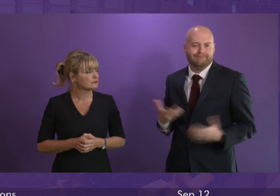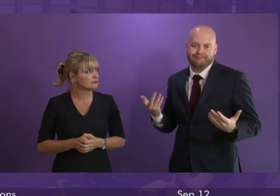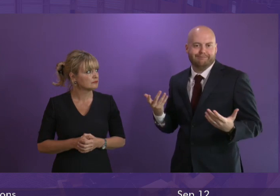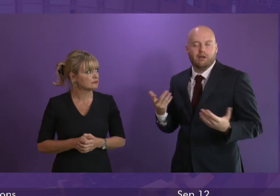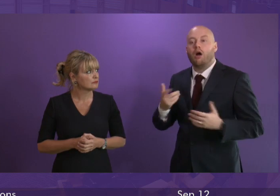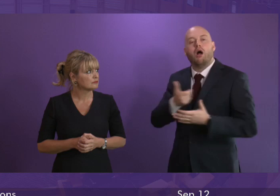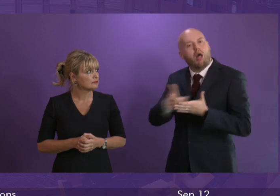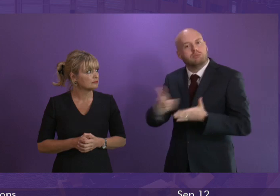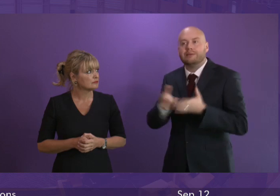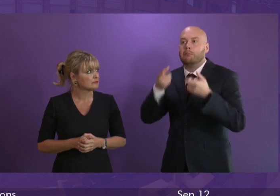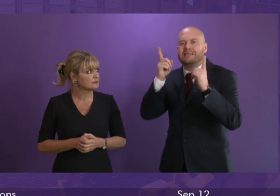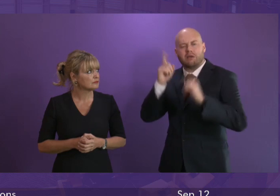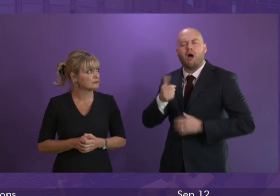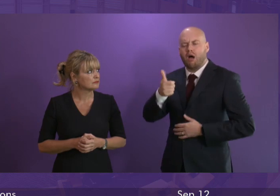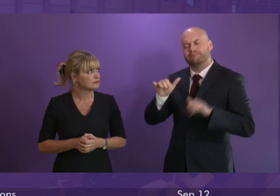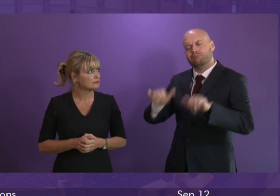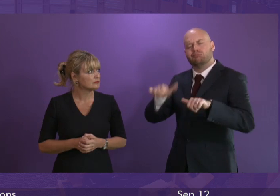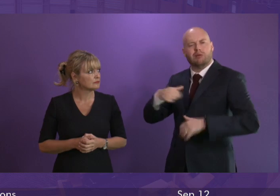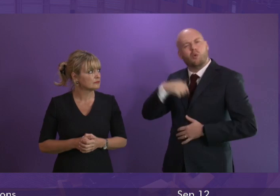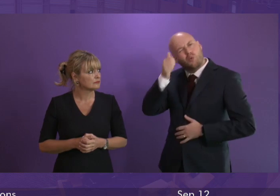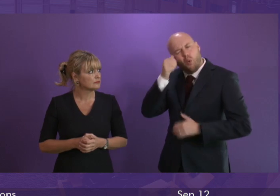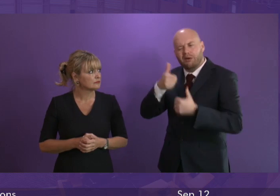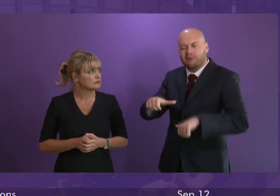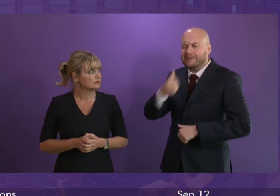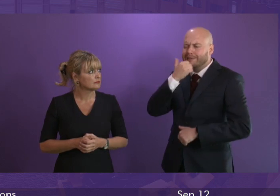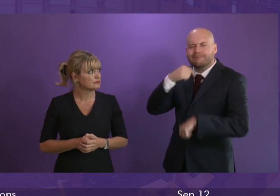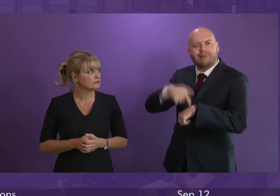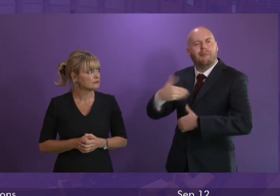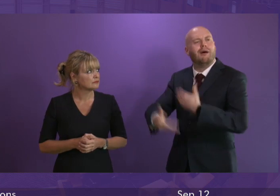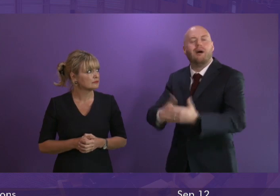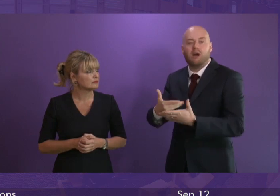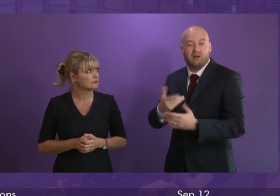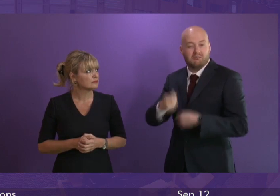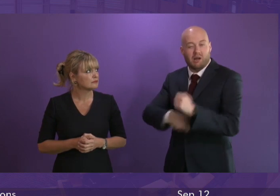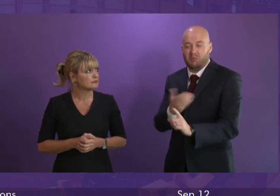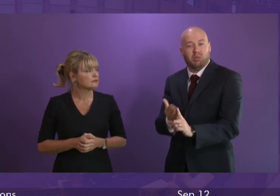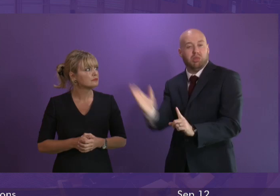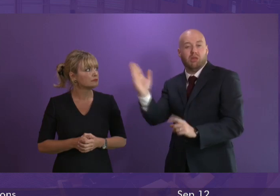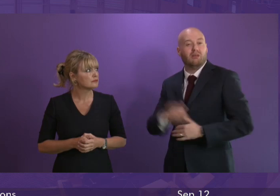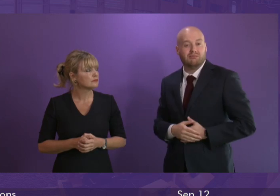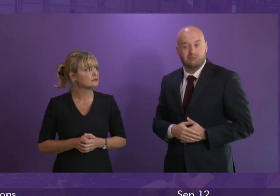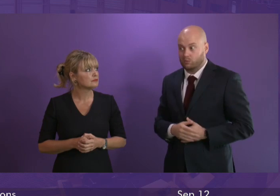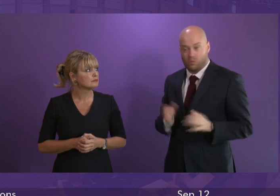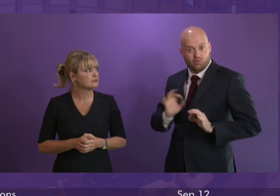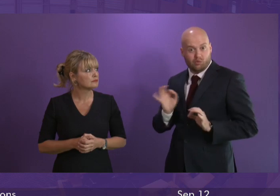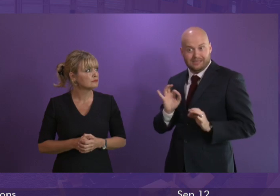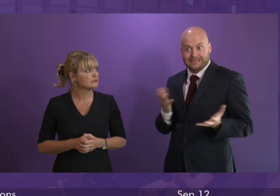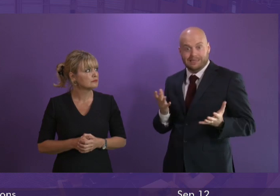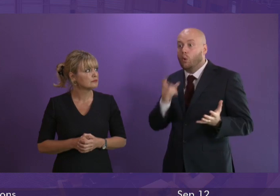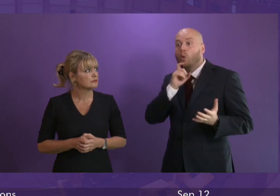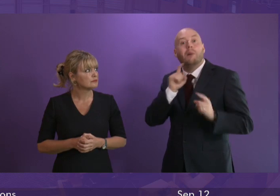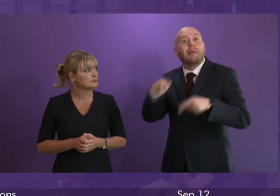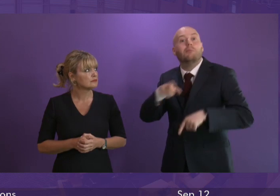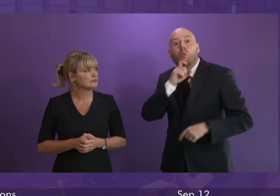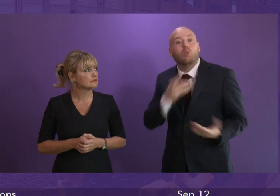completion dates put back, costs spiral out of control. And at the end of it all, it seems absolutely nobody is held to account. First